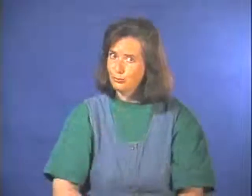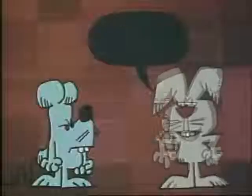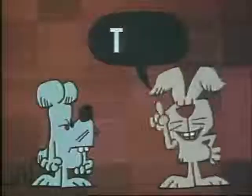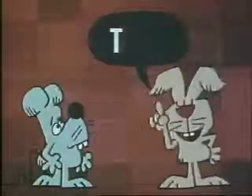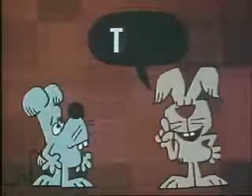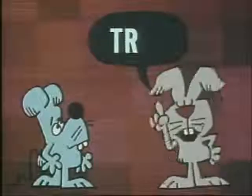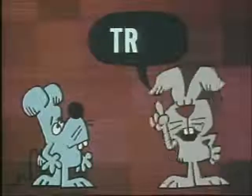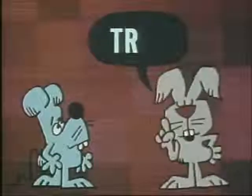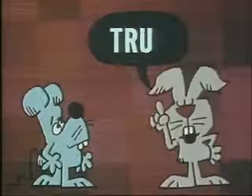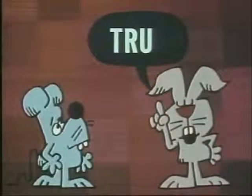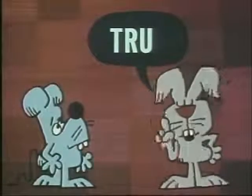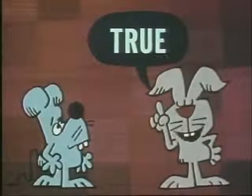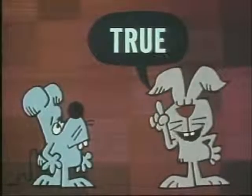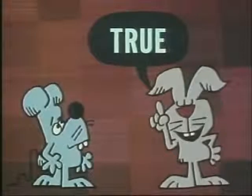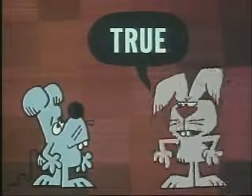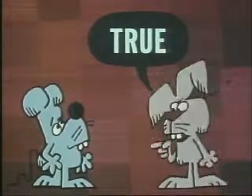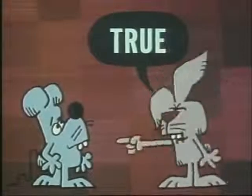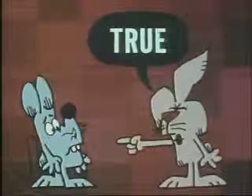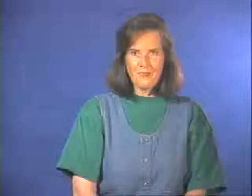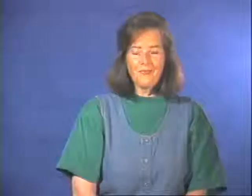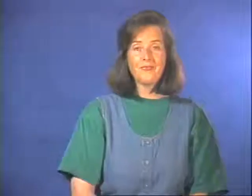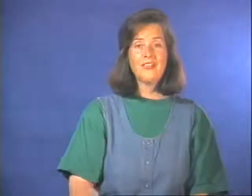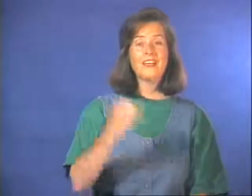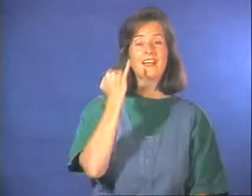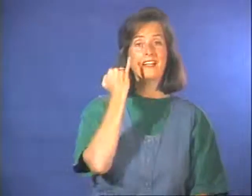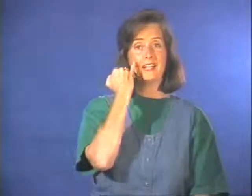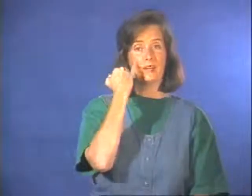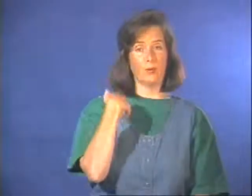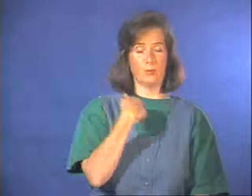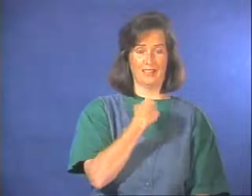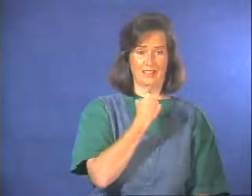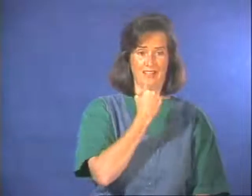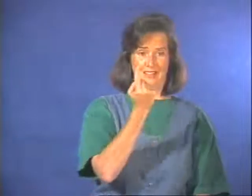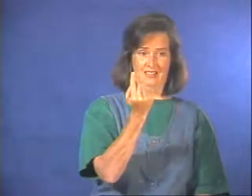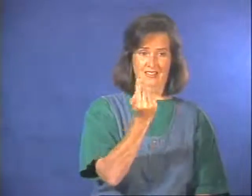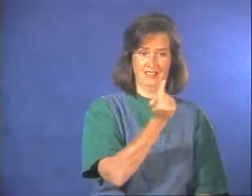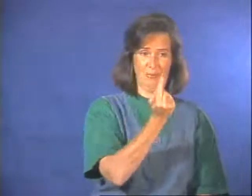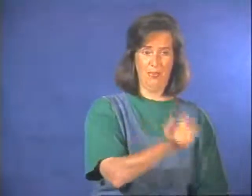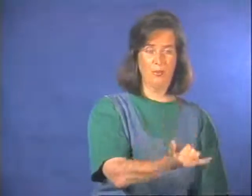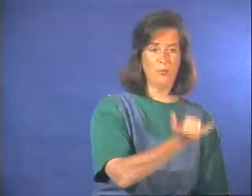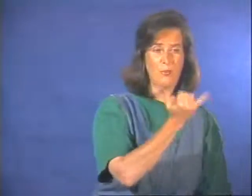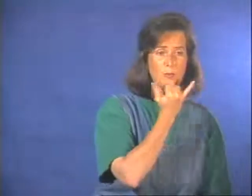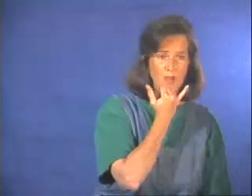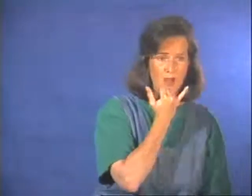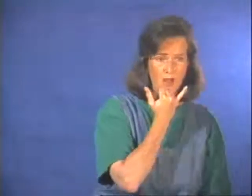T-R-U-E, true. When we say something that is wrong,